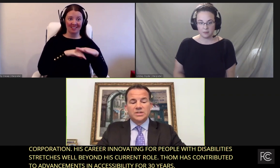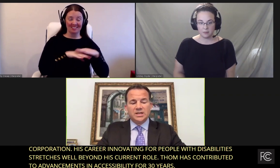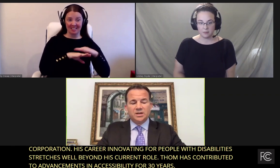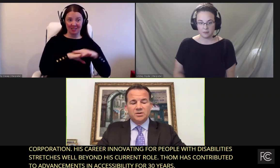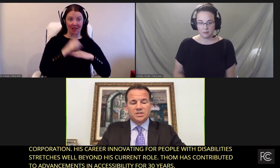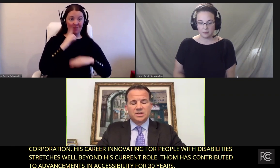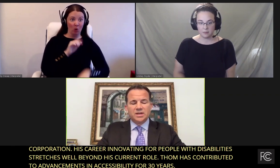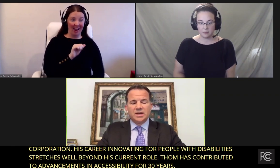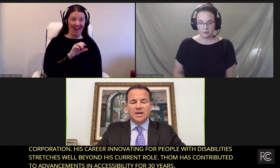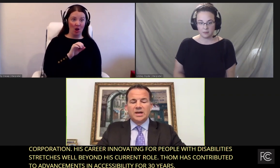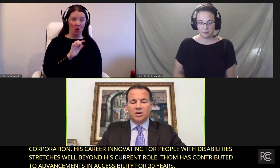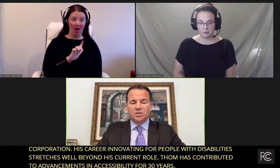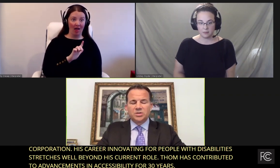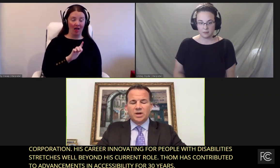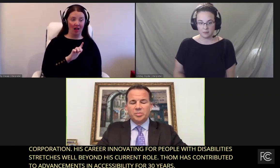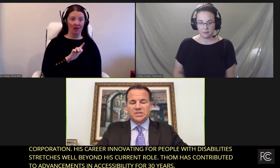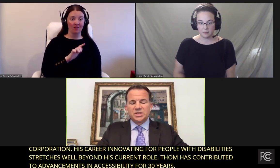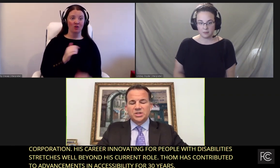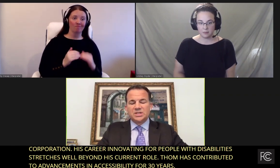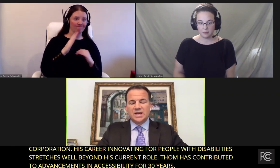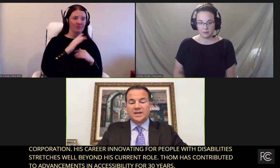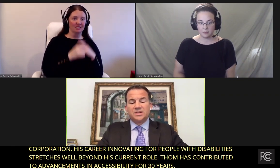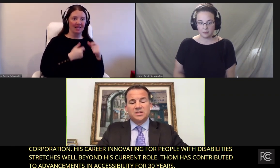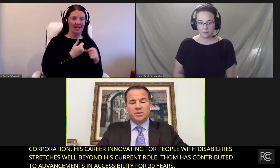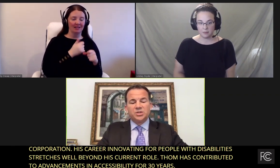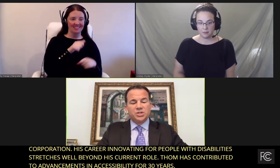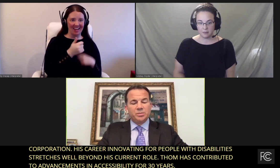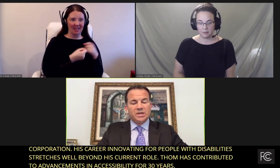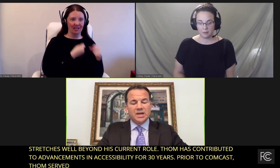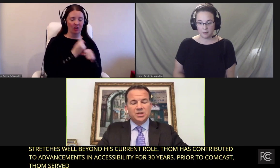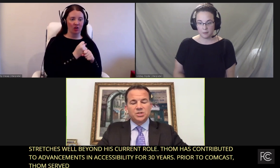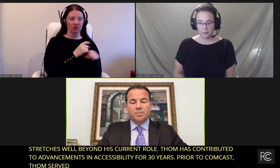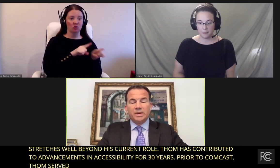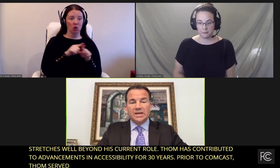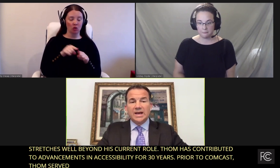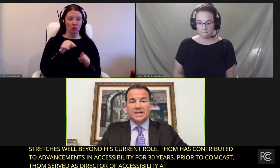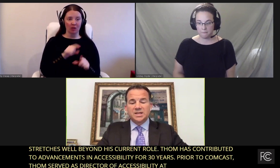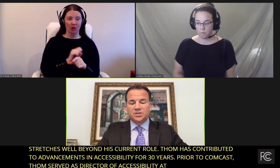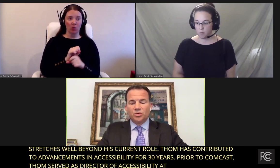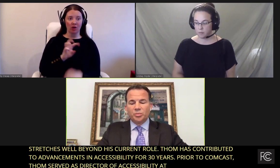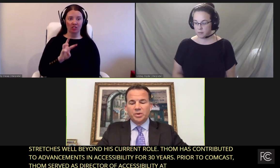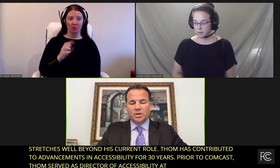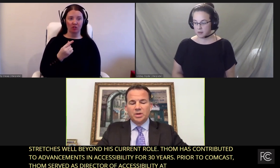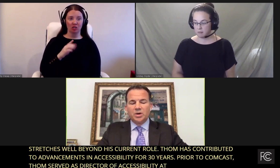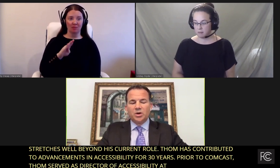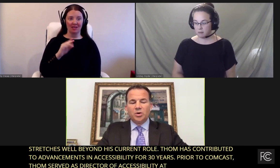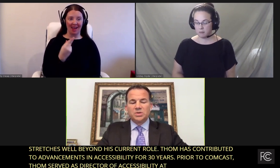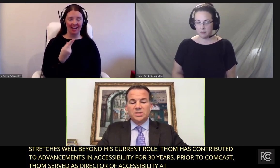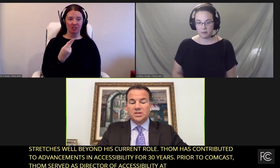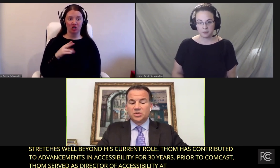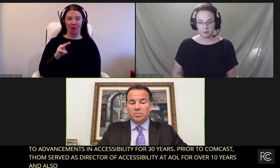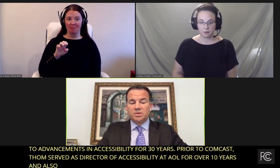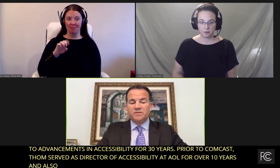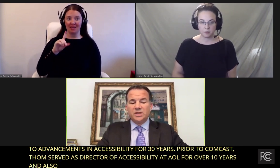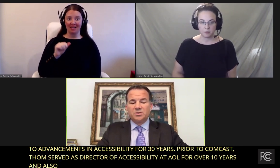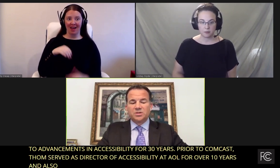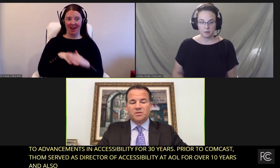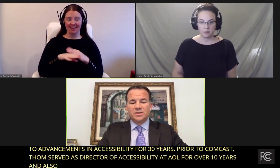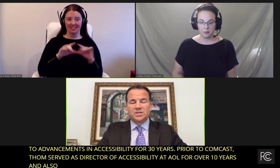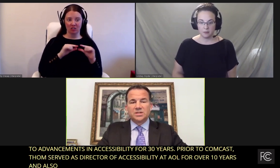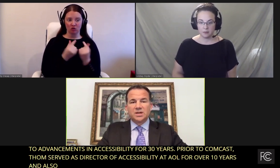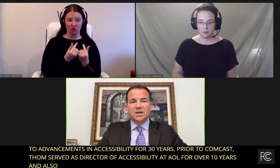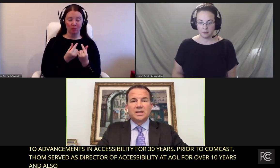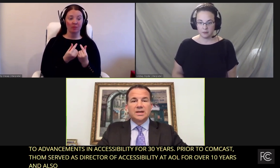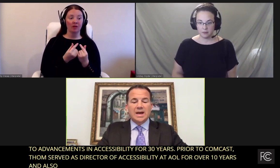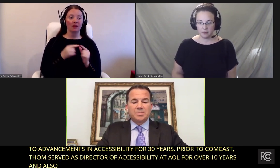for over 10 years and also held positions at the WGBH Media Access Group, home to the Descriptive Video